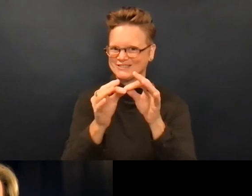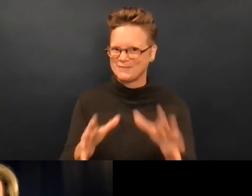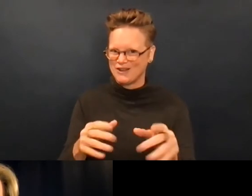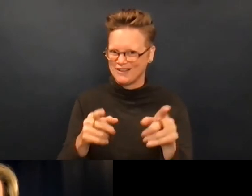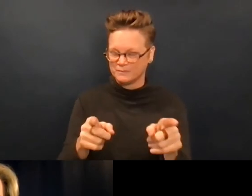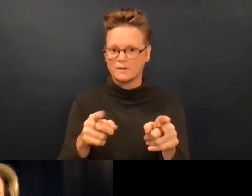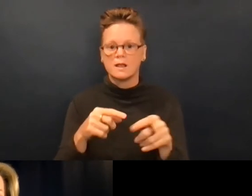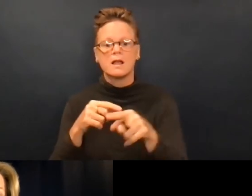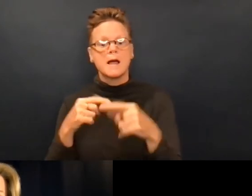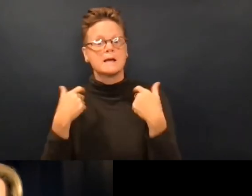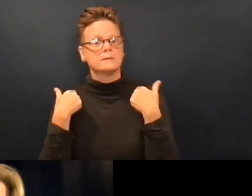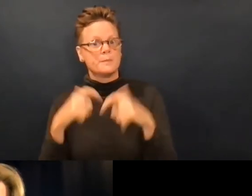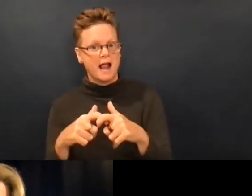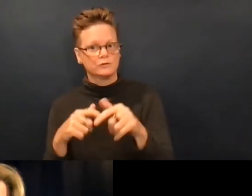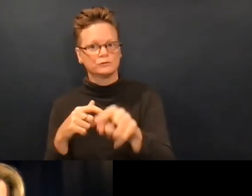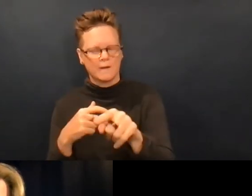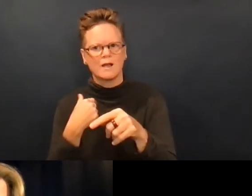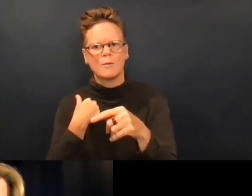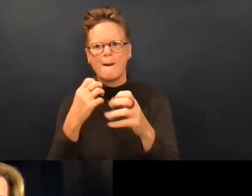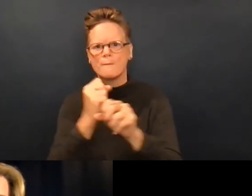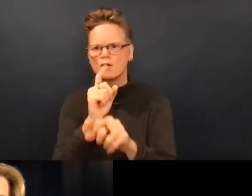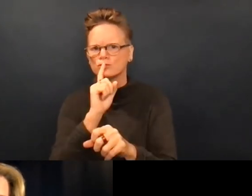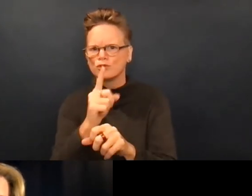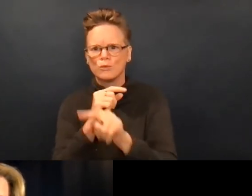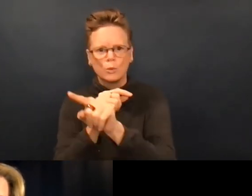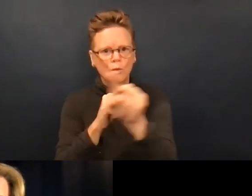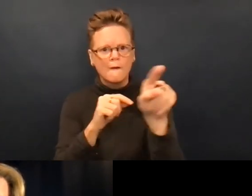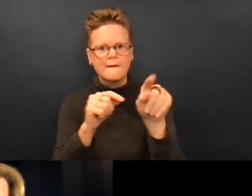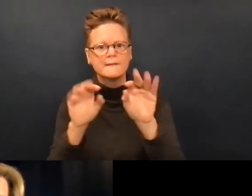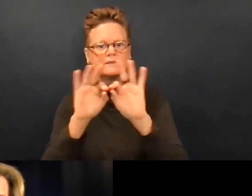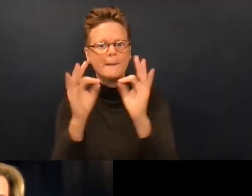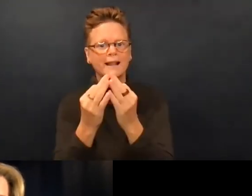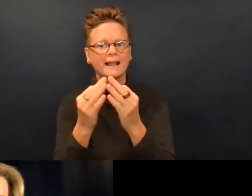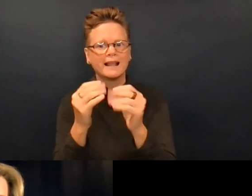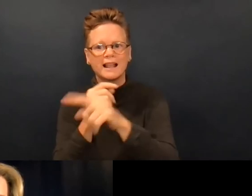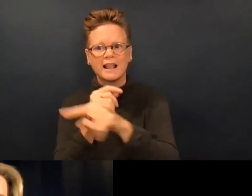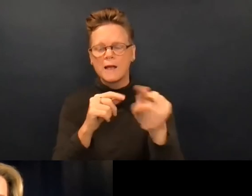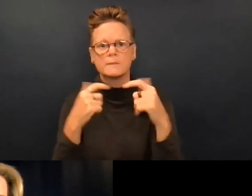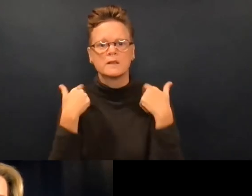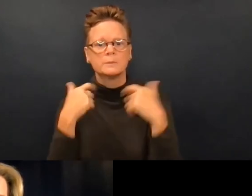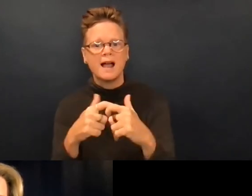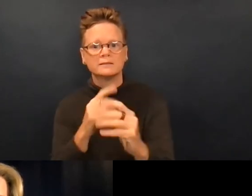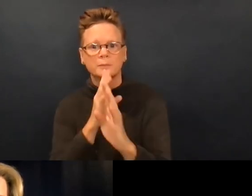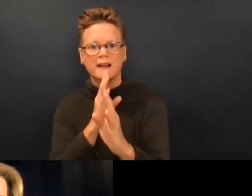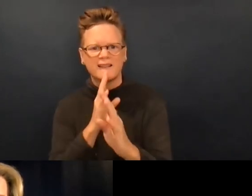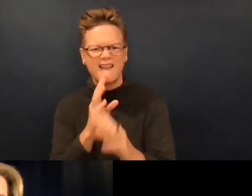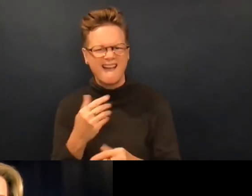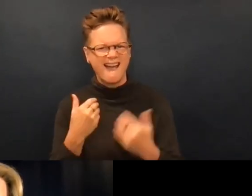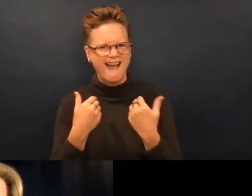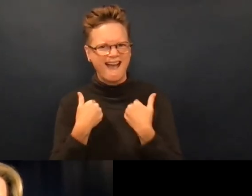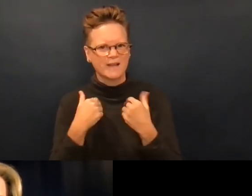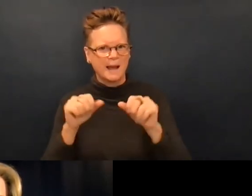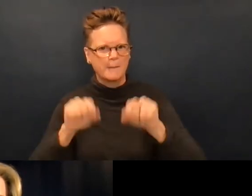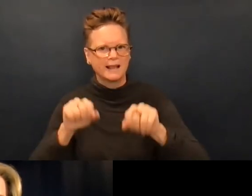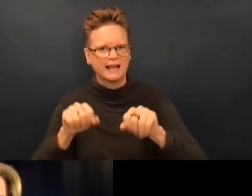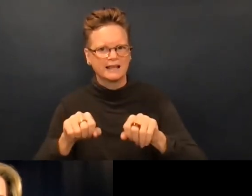interpretation and an English interpreter. So for Spanish interpretation, I want to make sure families who wish to